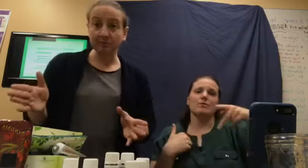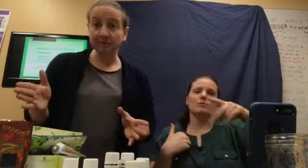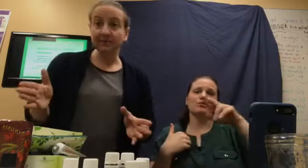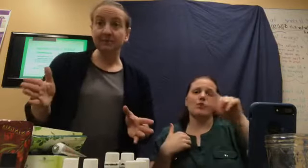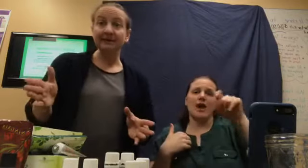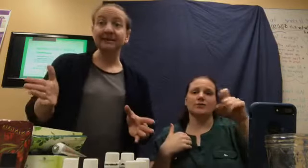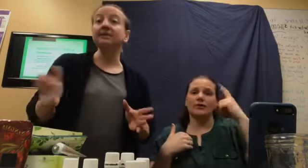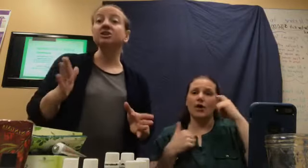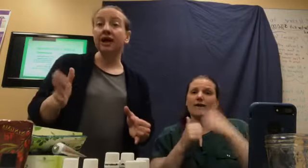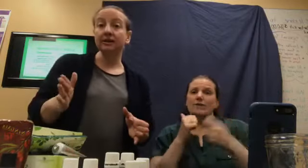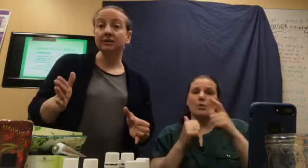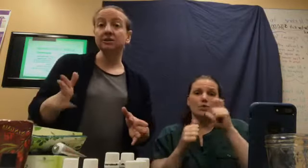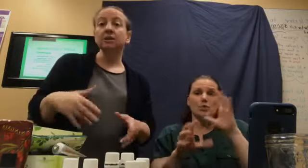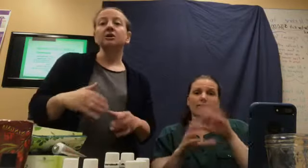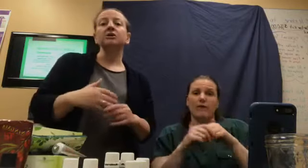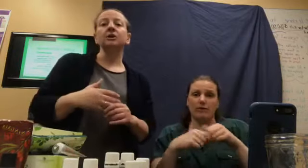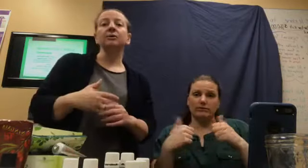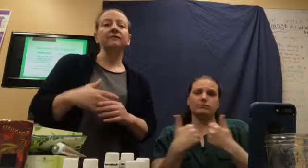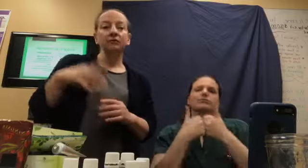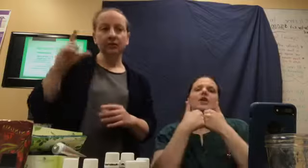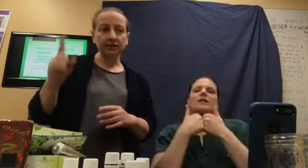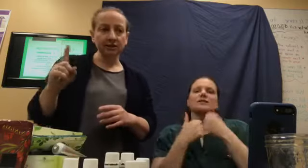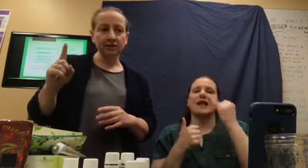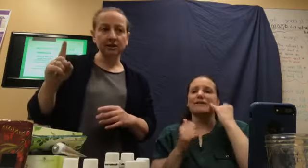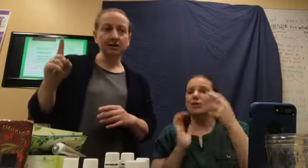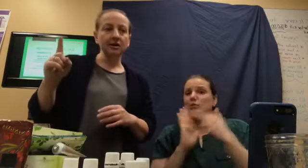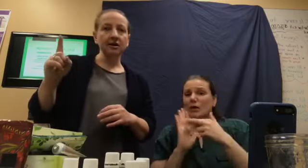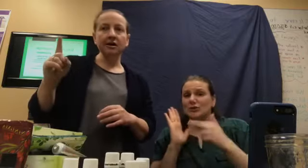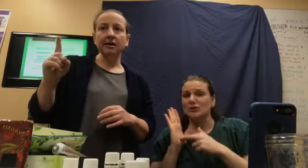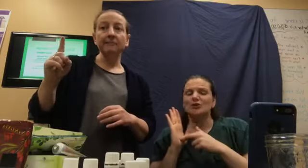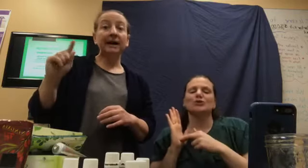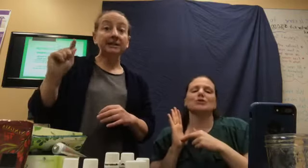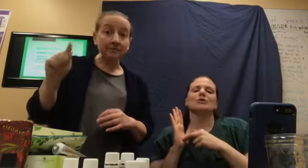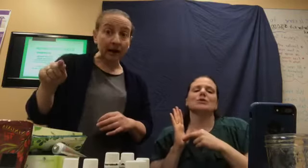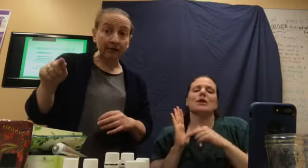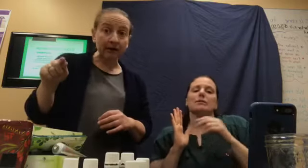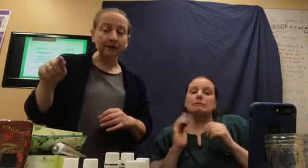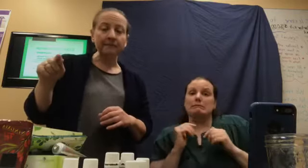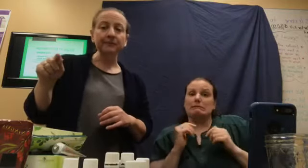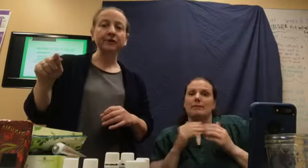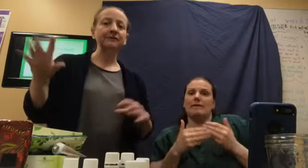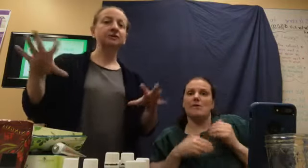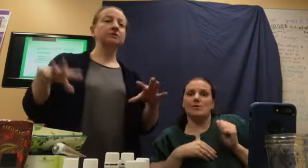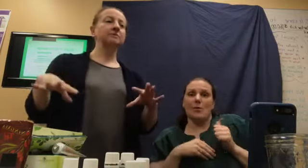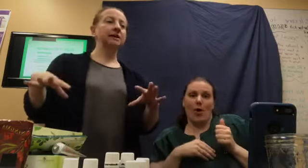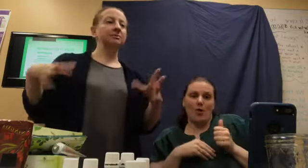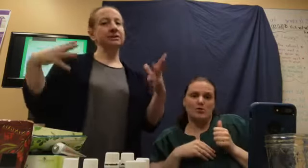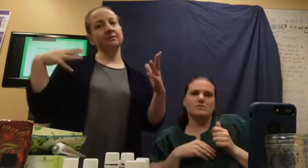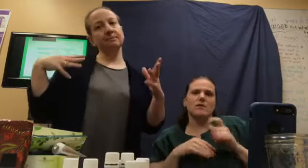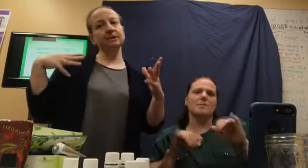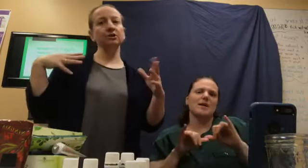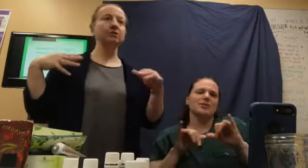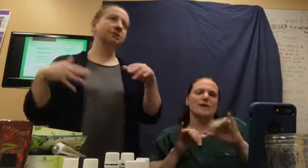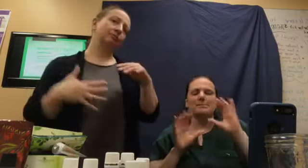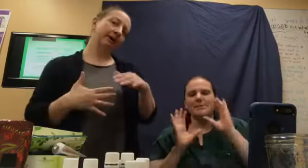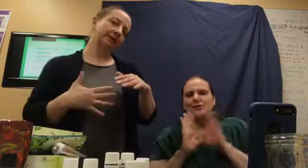participates in the challenge. So, if you register by tomorrow, you have to do some measurements, some pictures, some weight